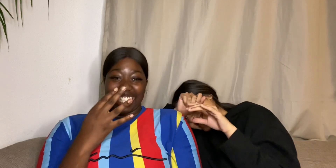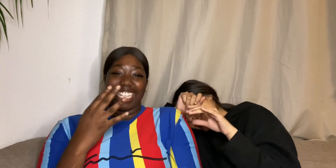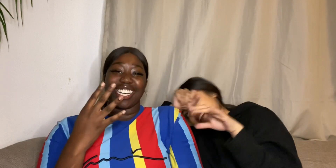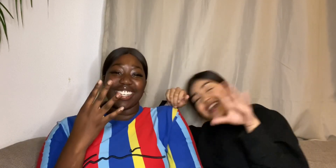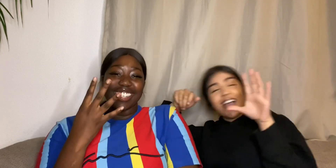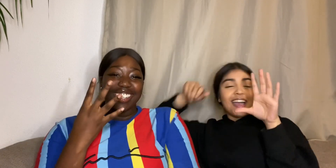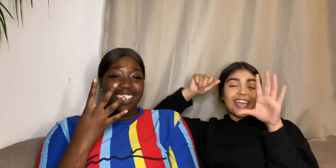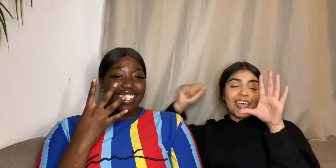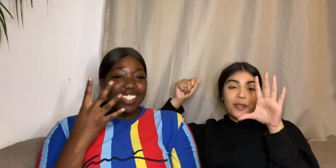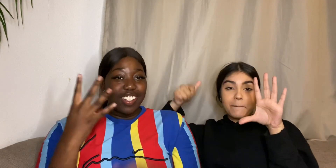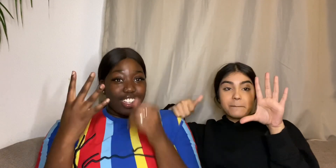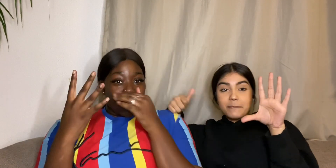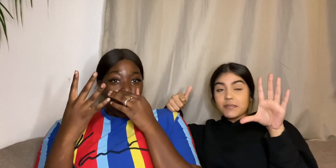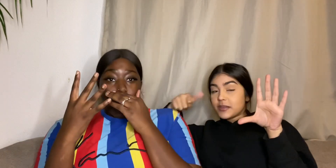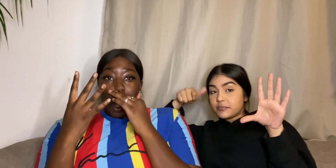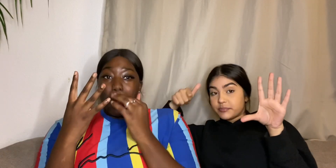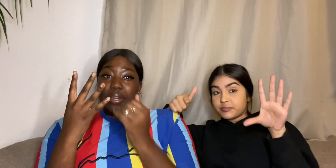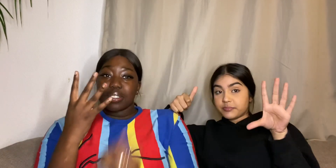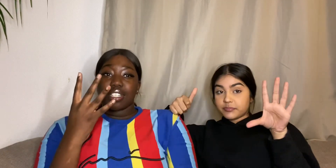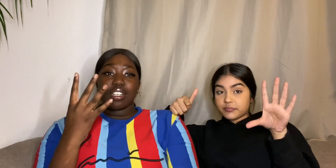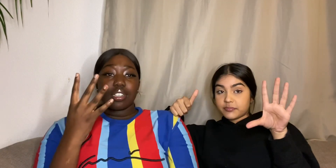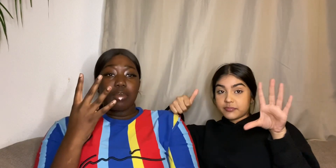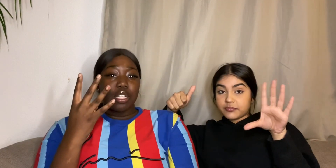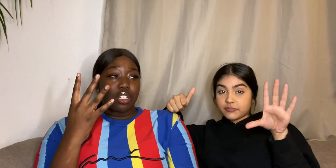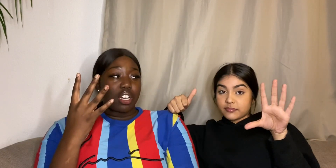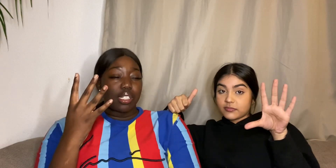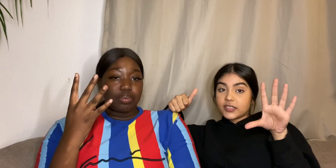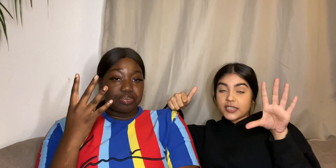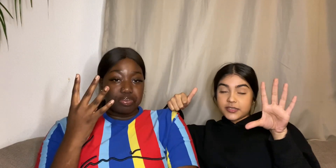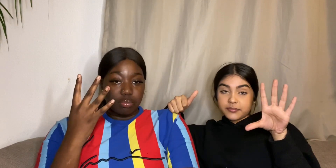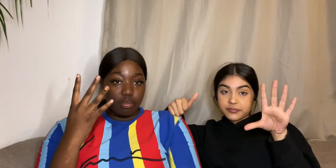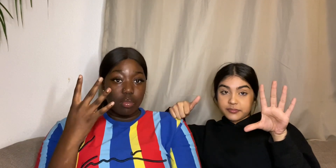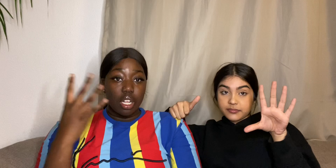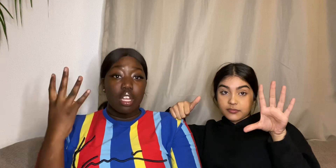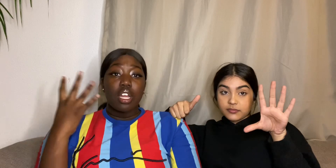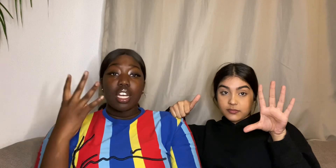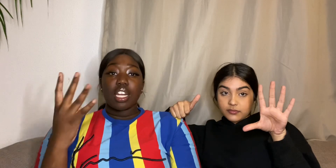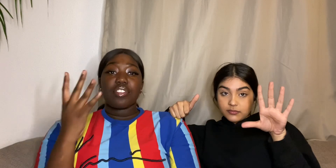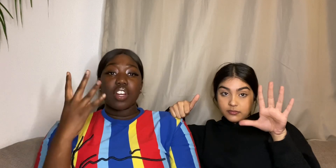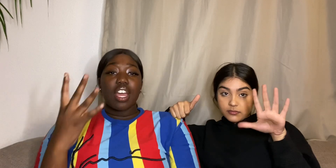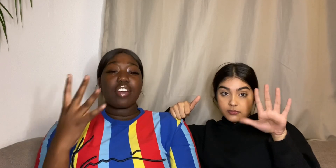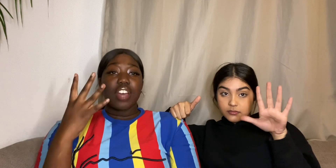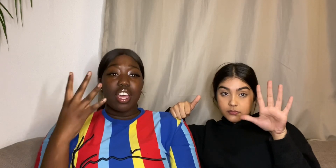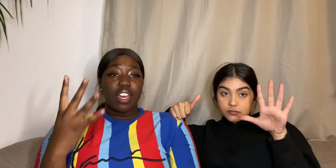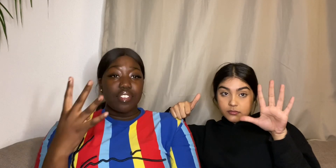Okay My turn Yes Never have I ever